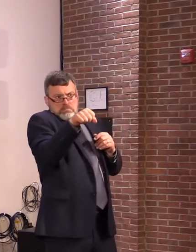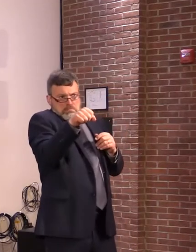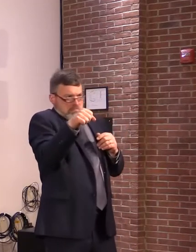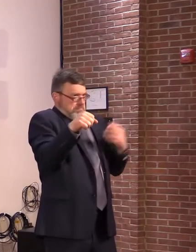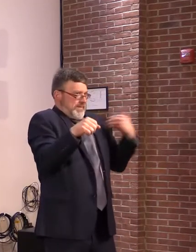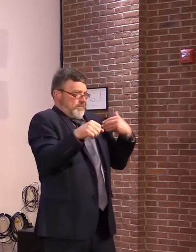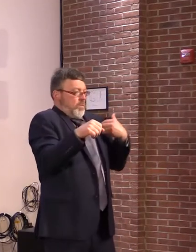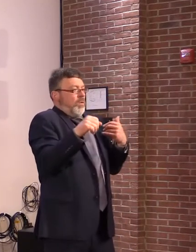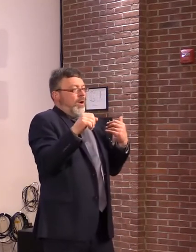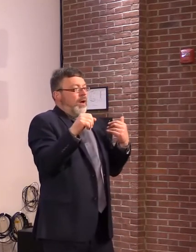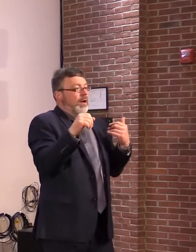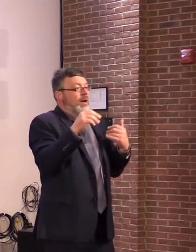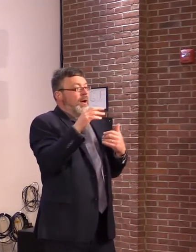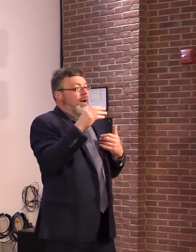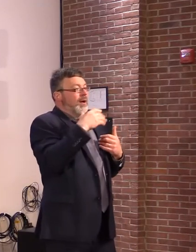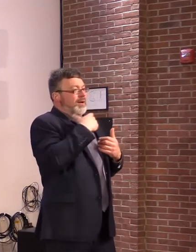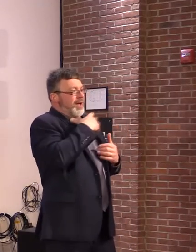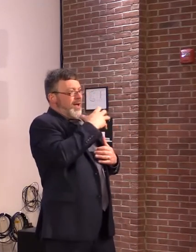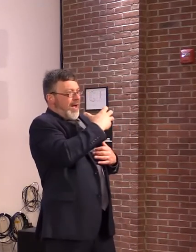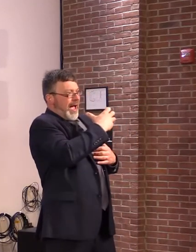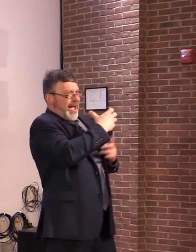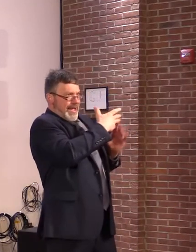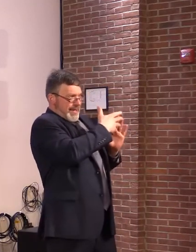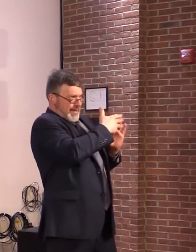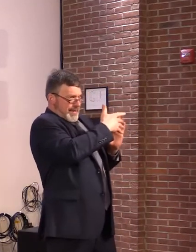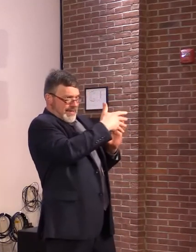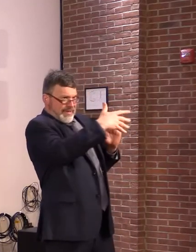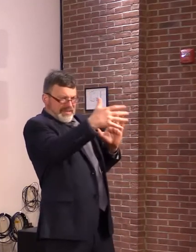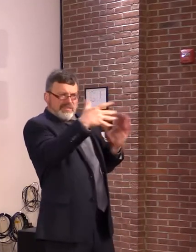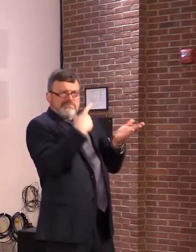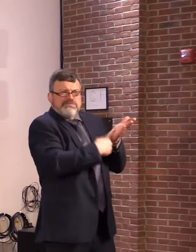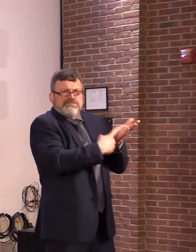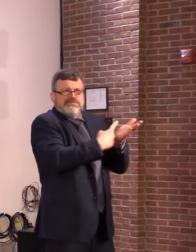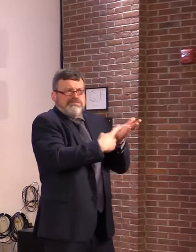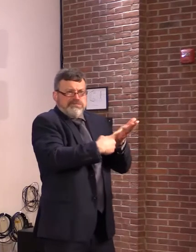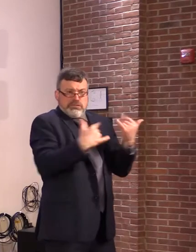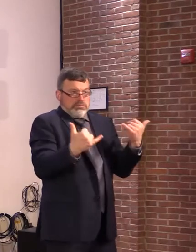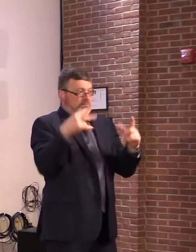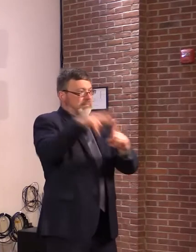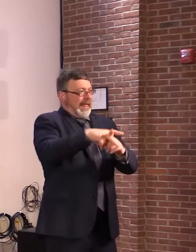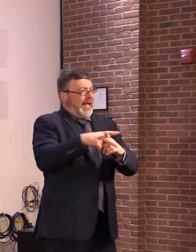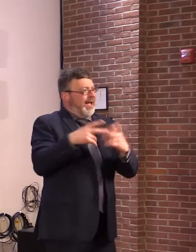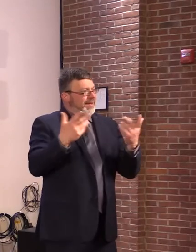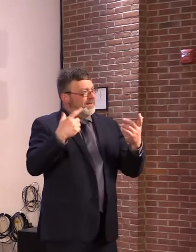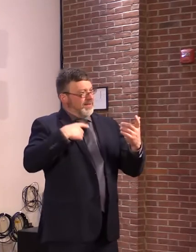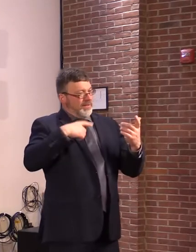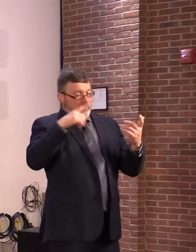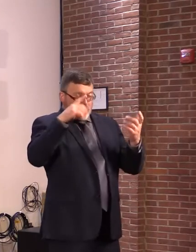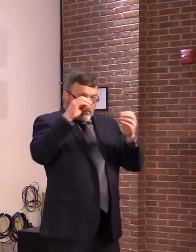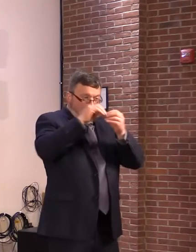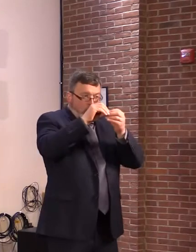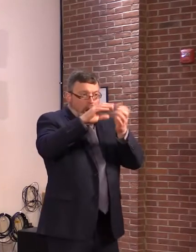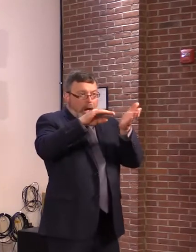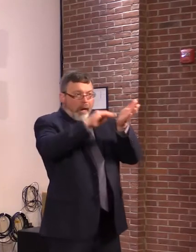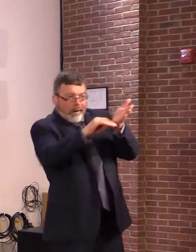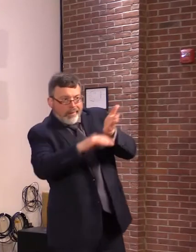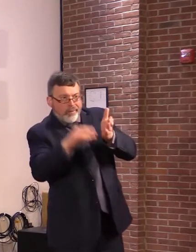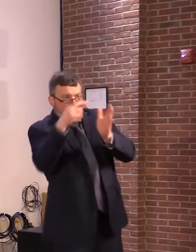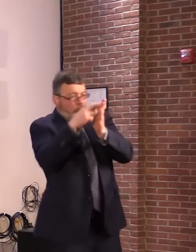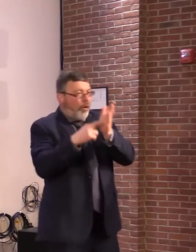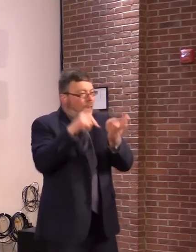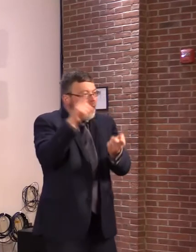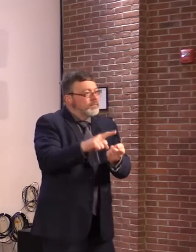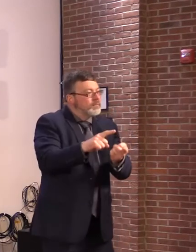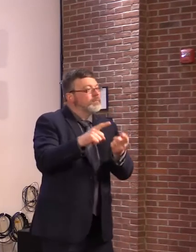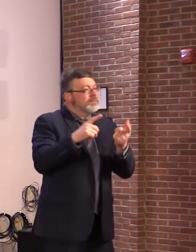we'd like to see. Everything that we talked about today, we'd like to see more of, more exemptions for municipalities,